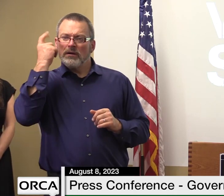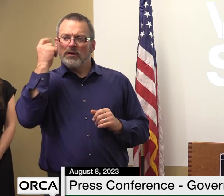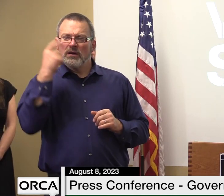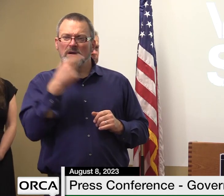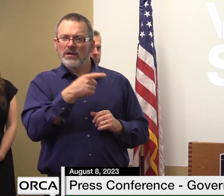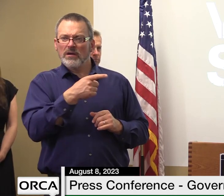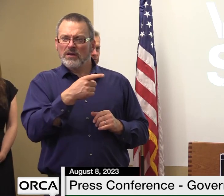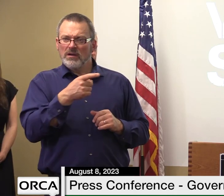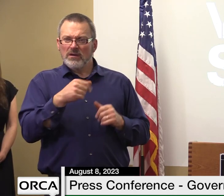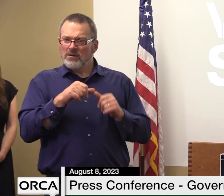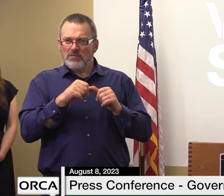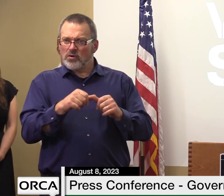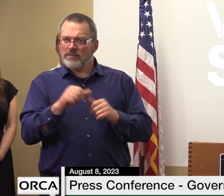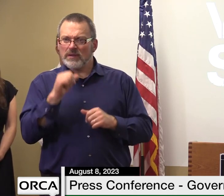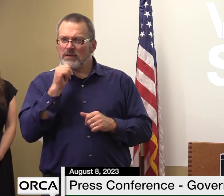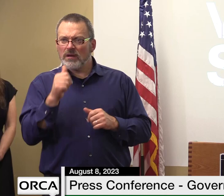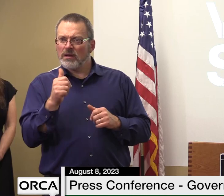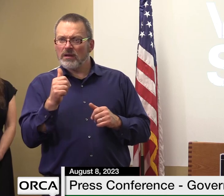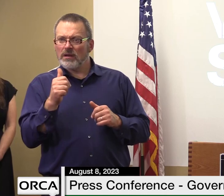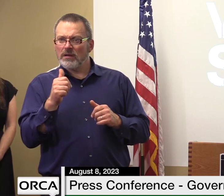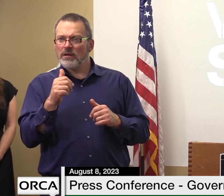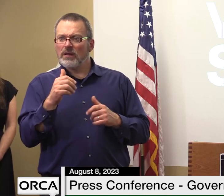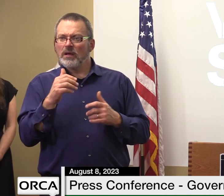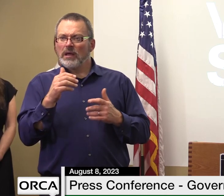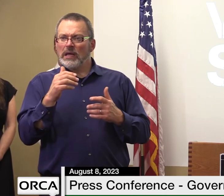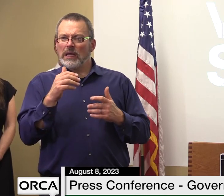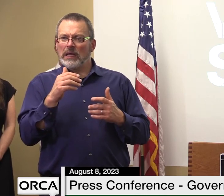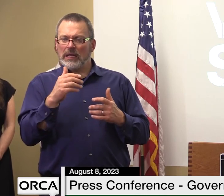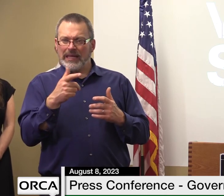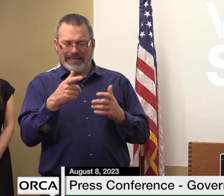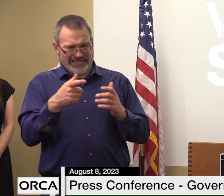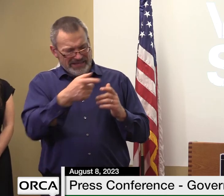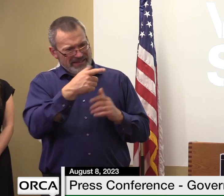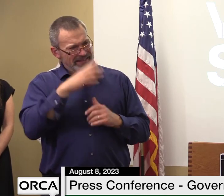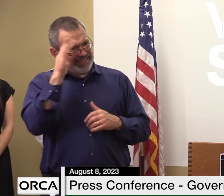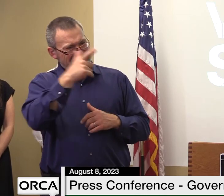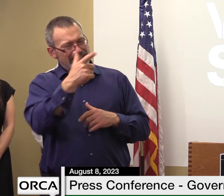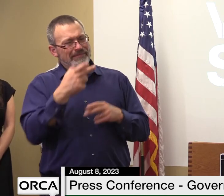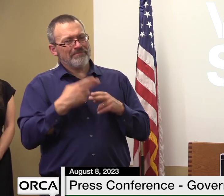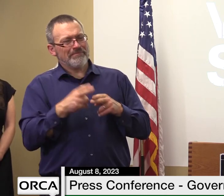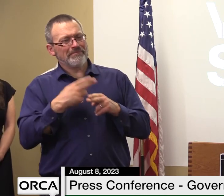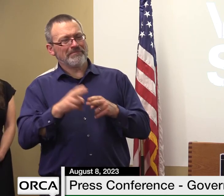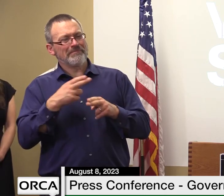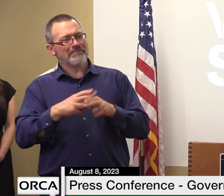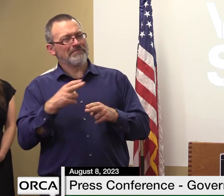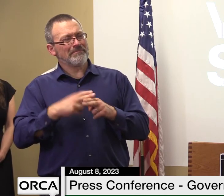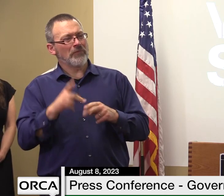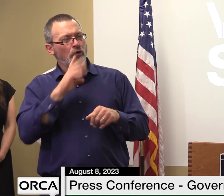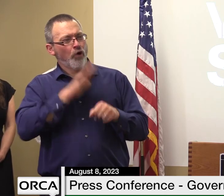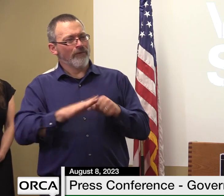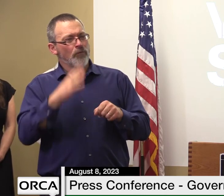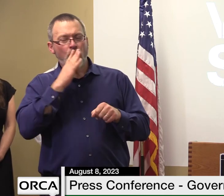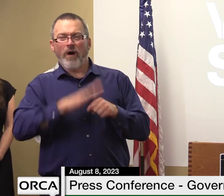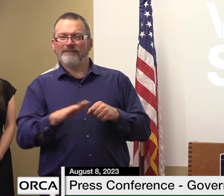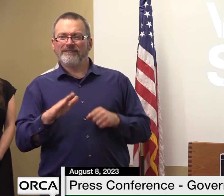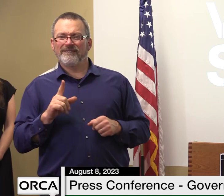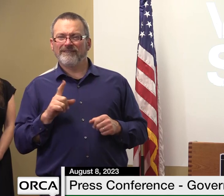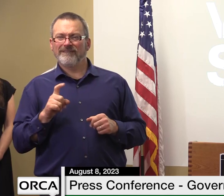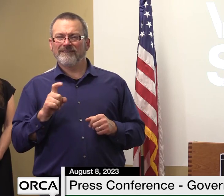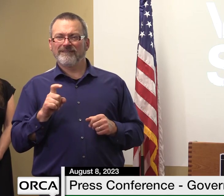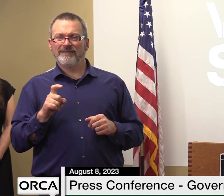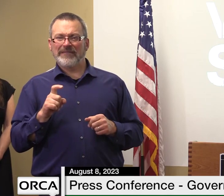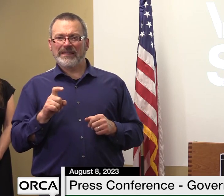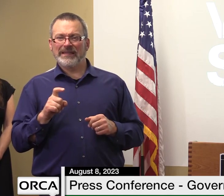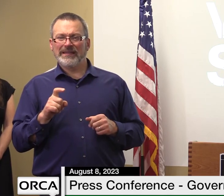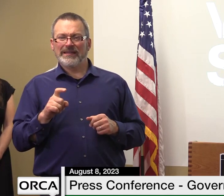in the next flood i mean it looks like a patch of the exact spot that was undermined by that water coming off that